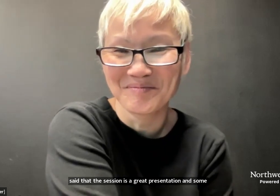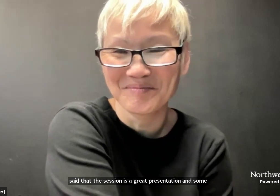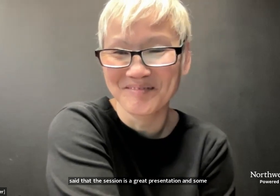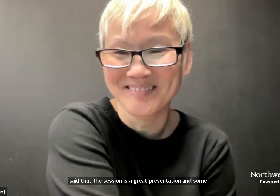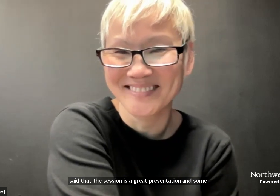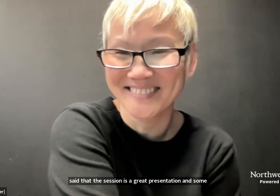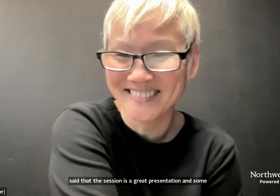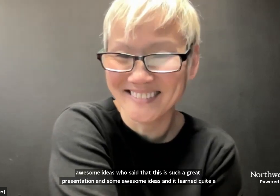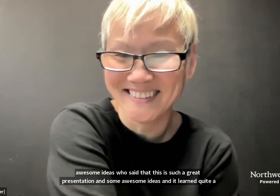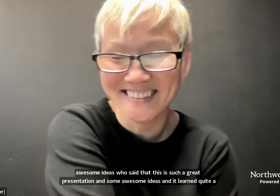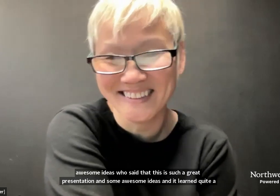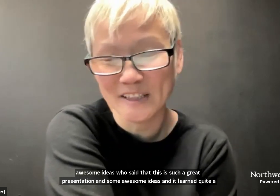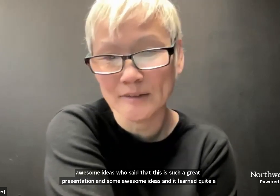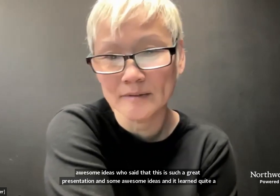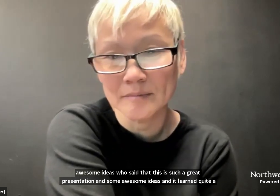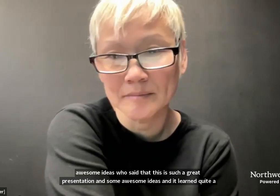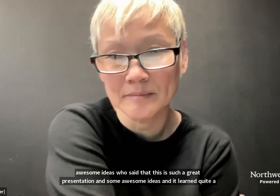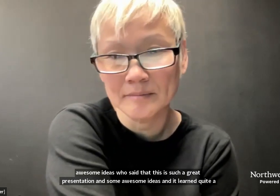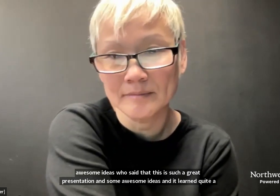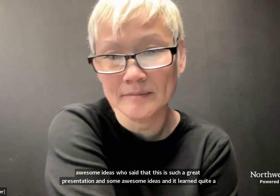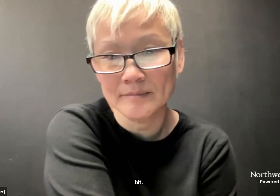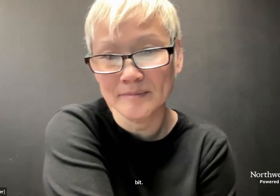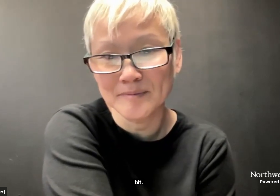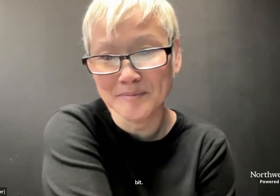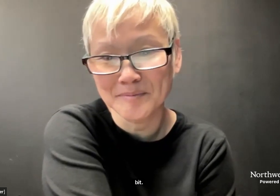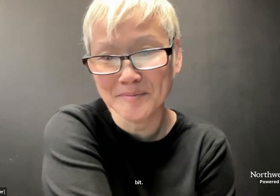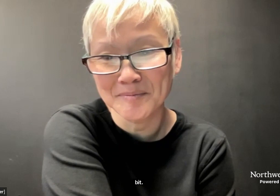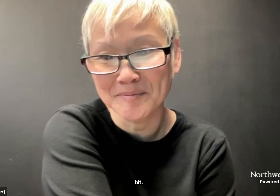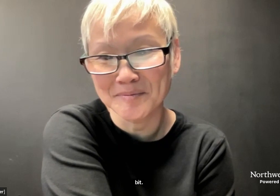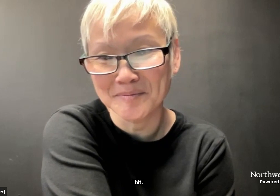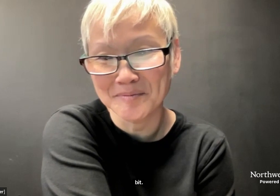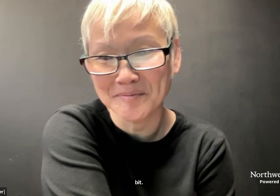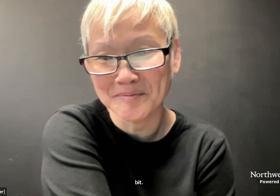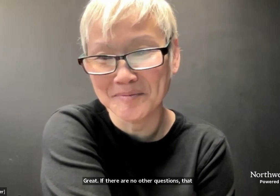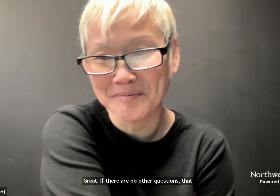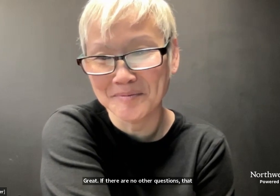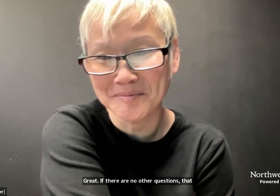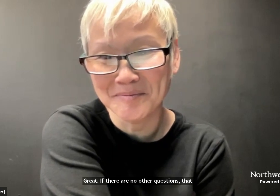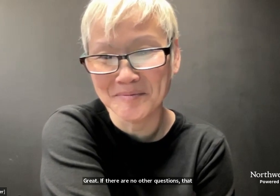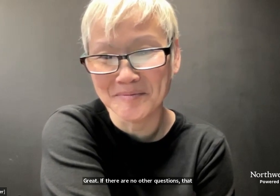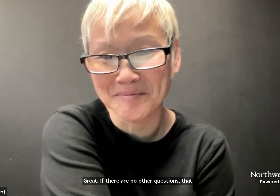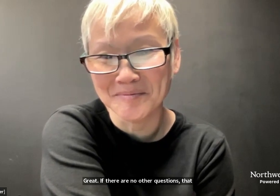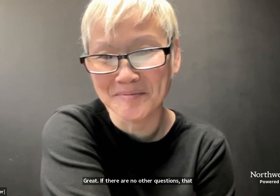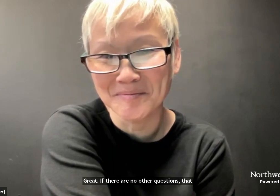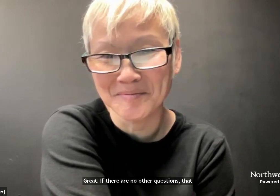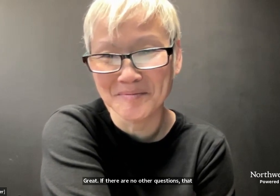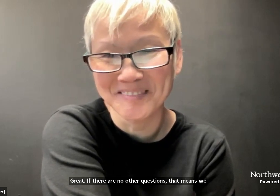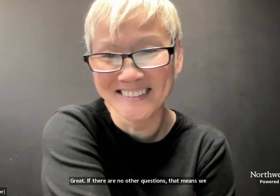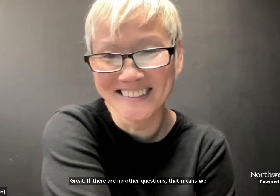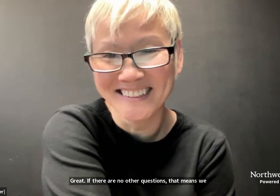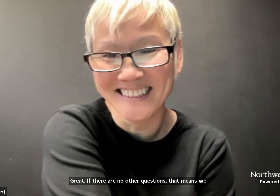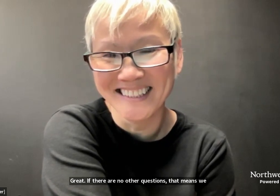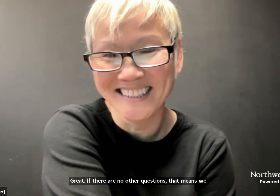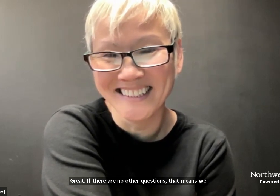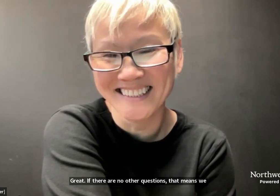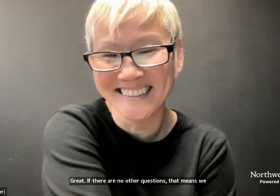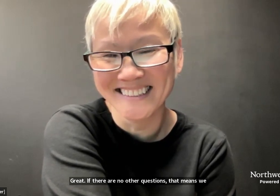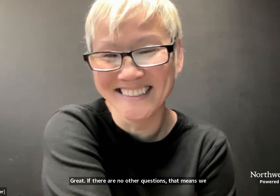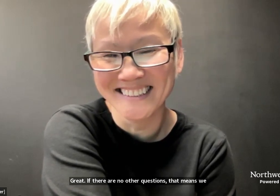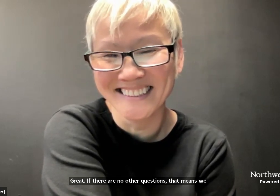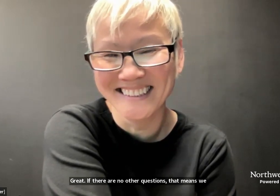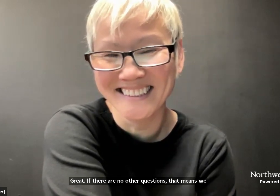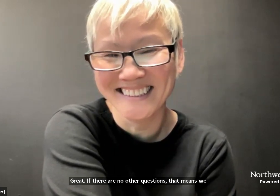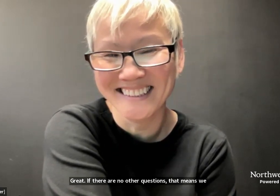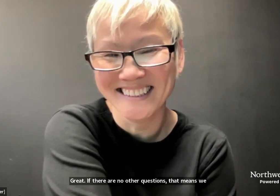Great. If there are no other questions, that means we can thank Professor Momo for the wonderful presentation today. We're so